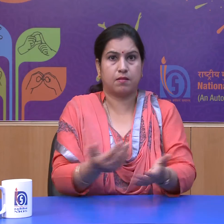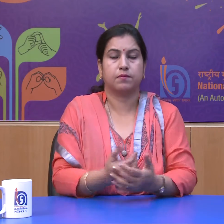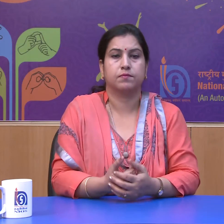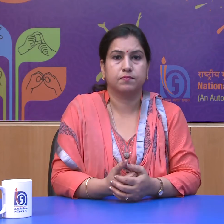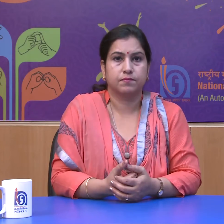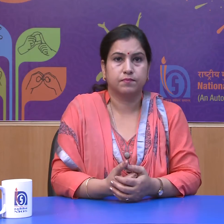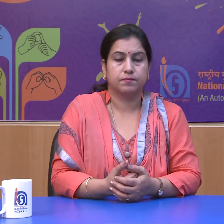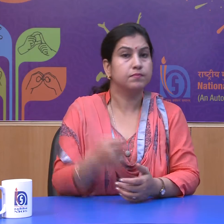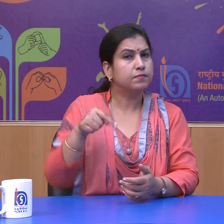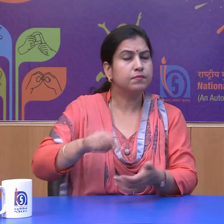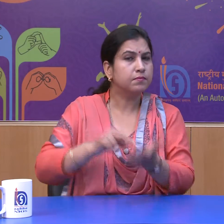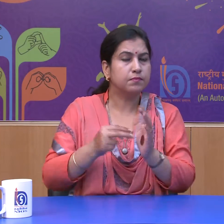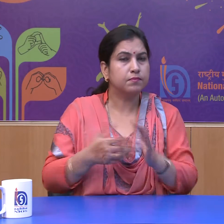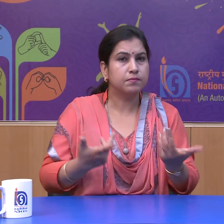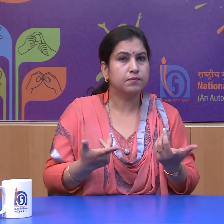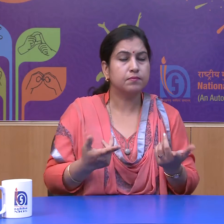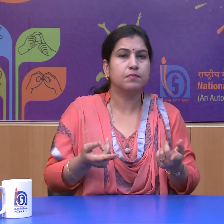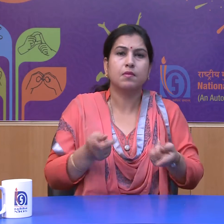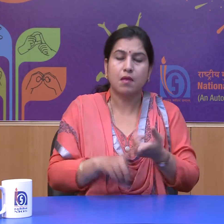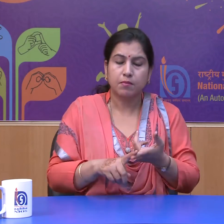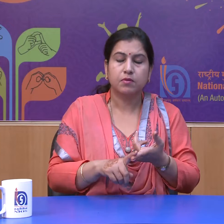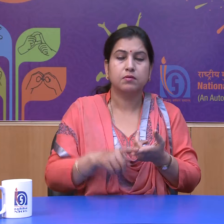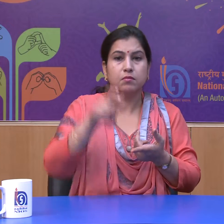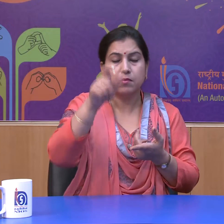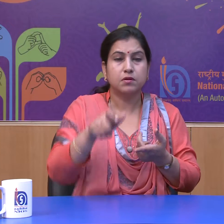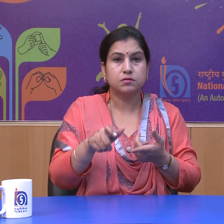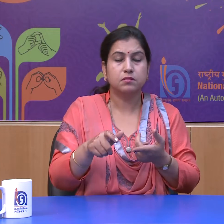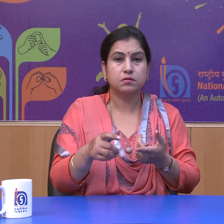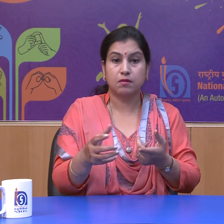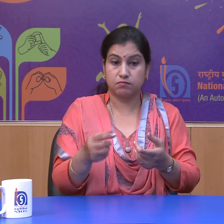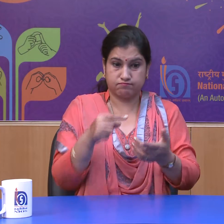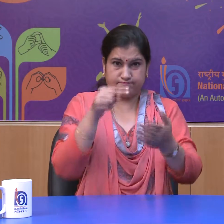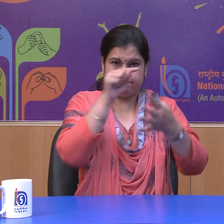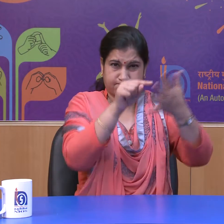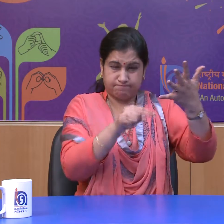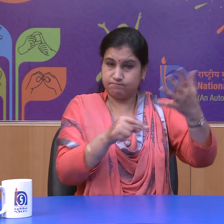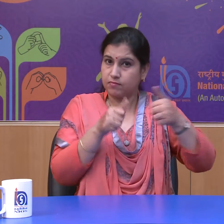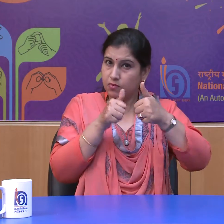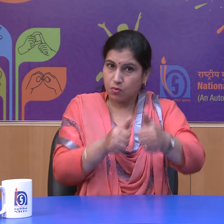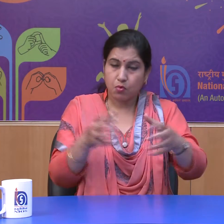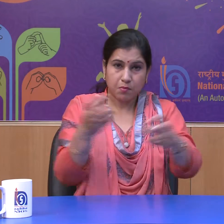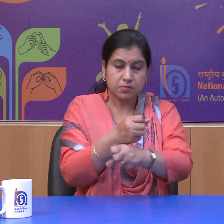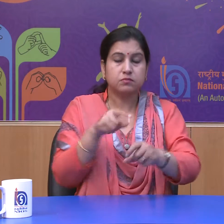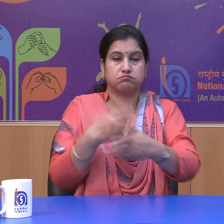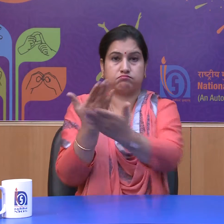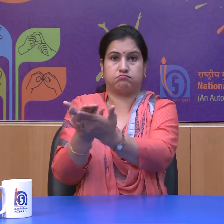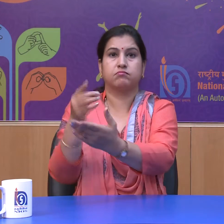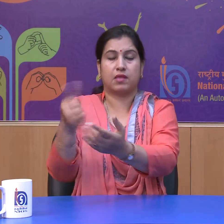That is in case a person does not get fundamental rights, he can go to